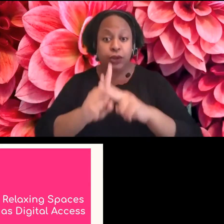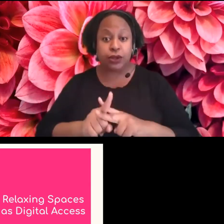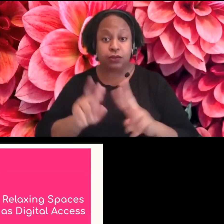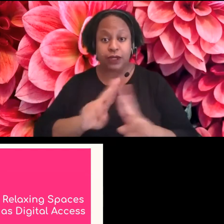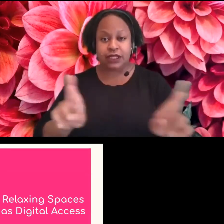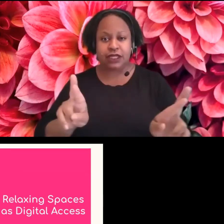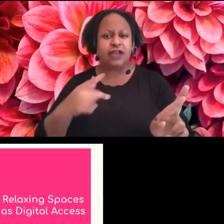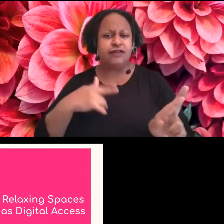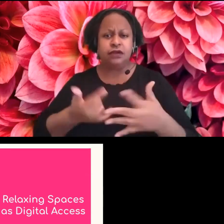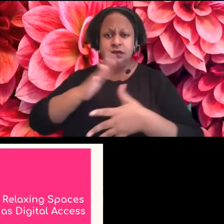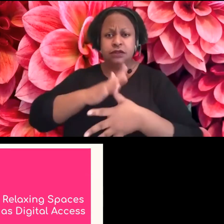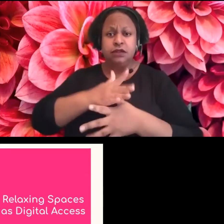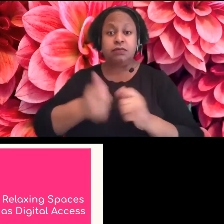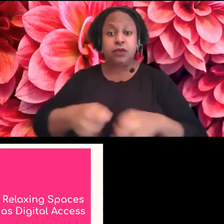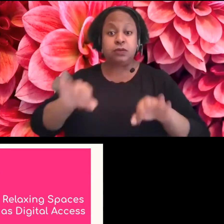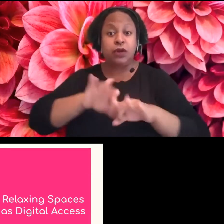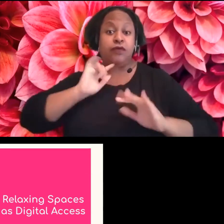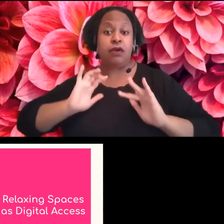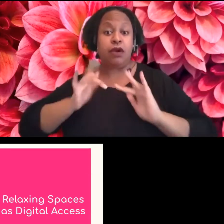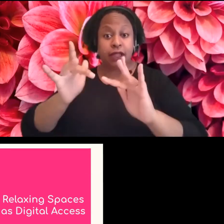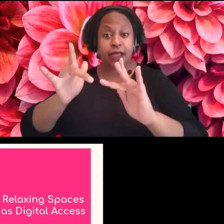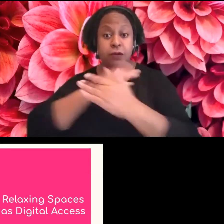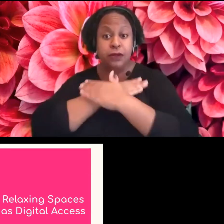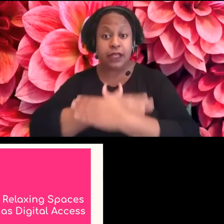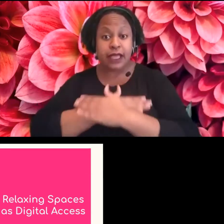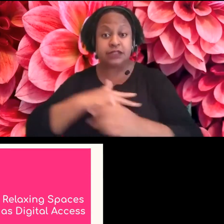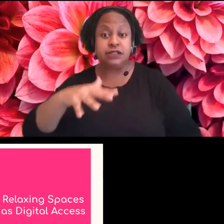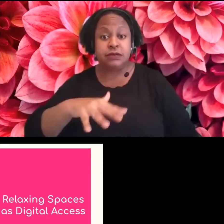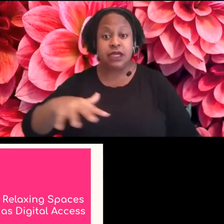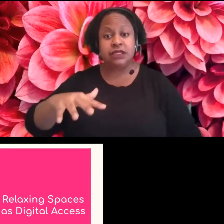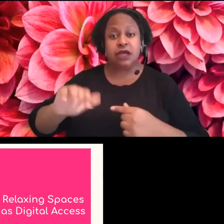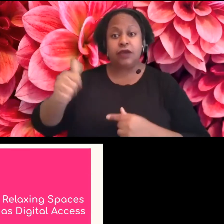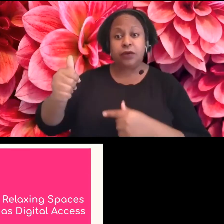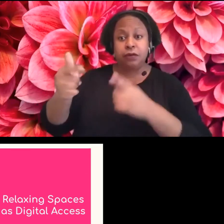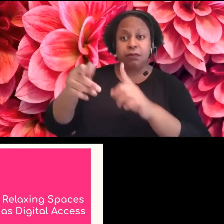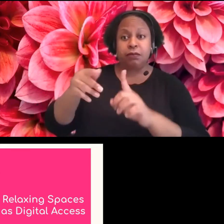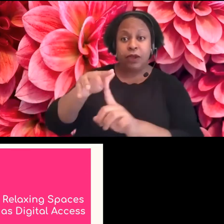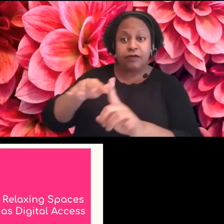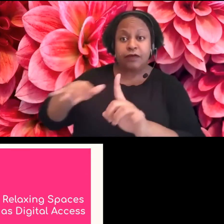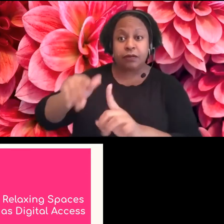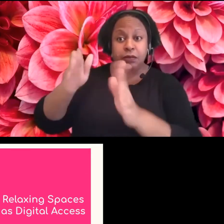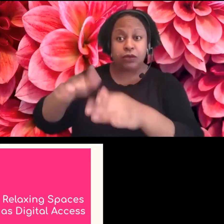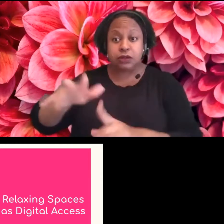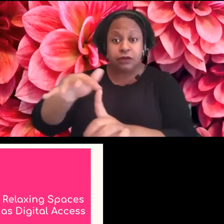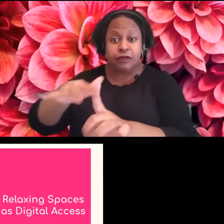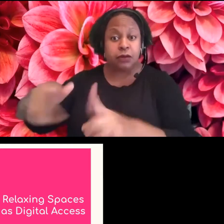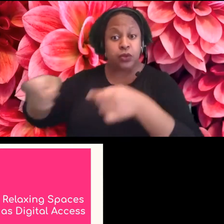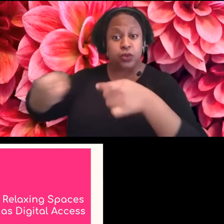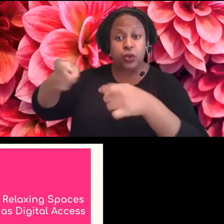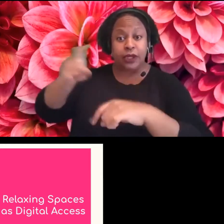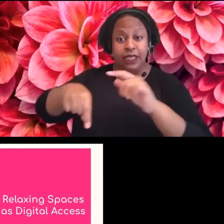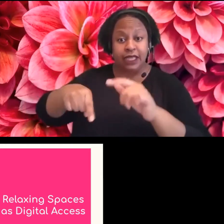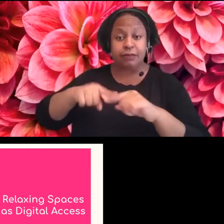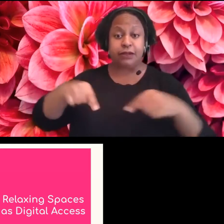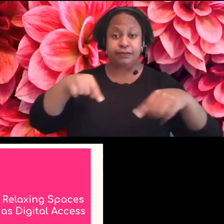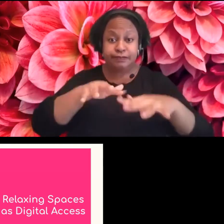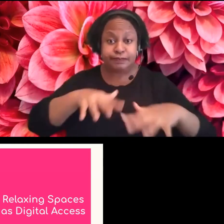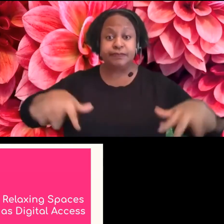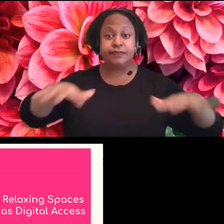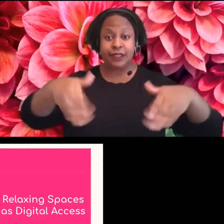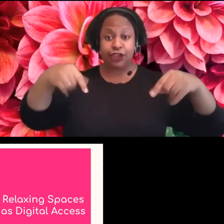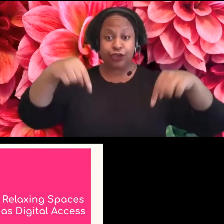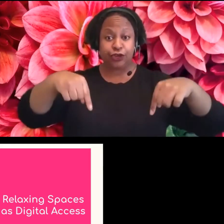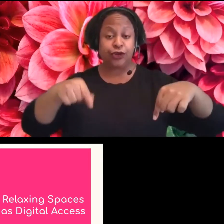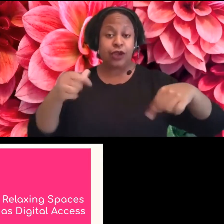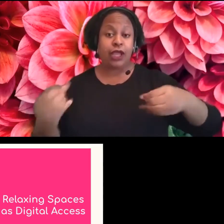of relaxed spaces online, because again, you don't have control over someone's environment, but you can control the amount of time